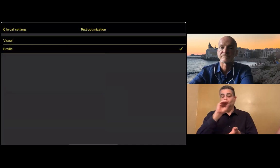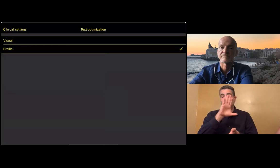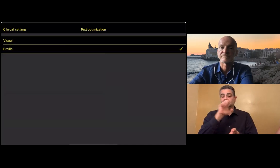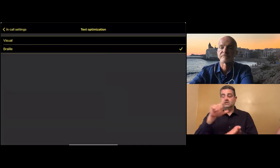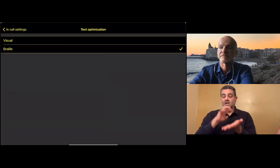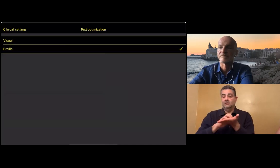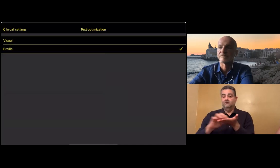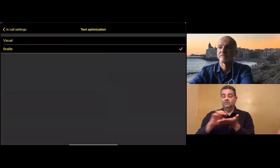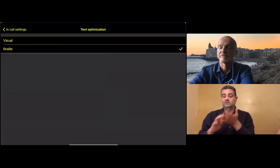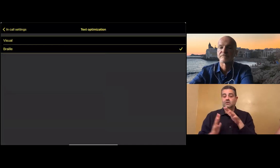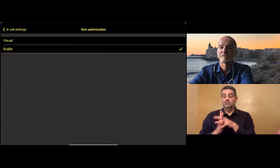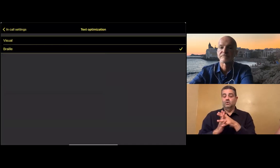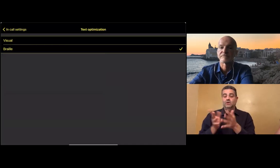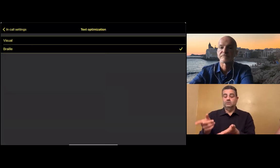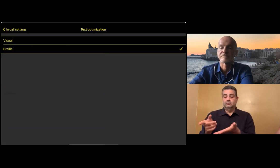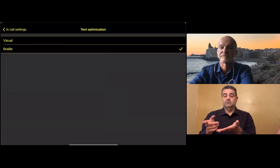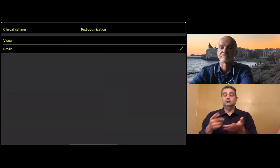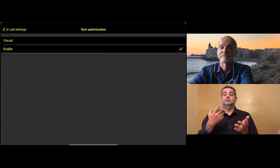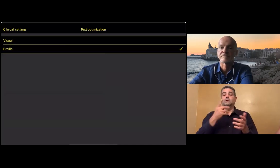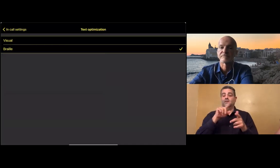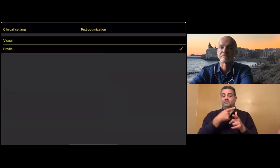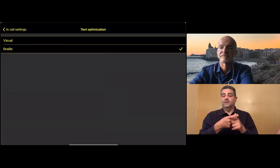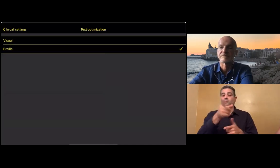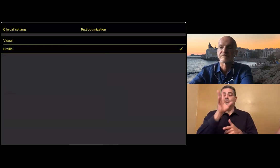So if you're using a 40 character braille display.